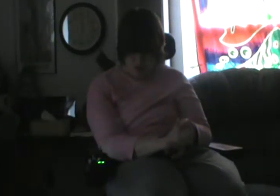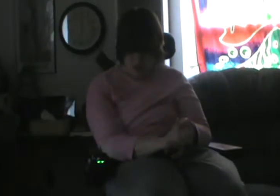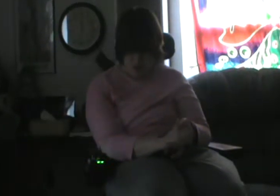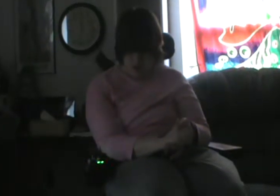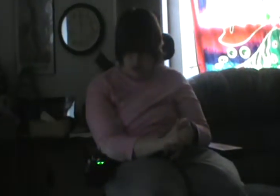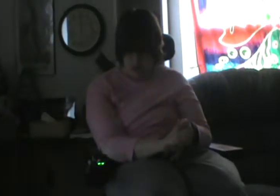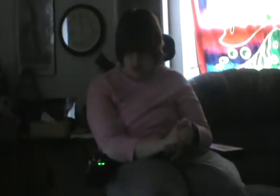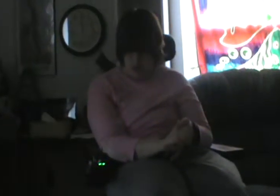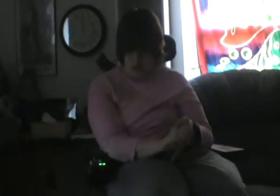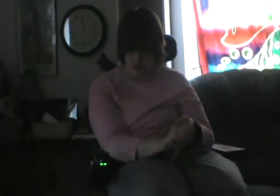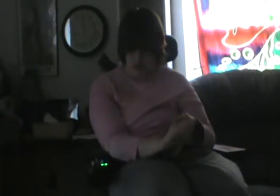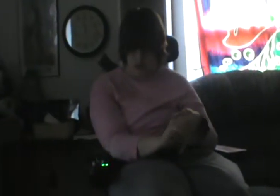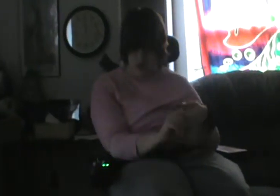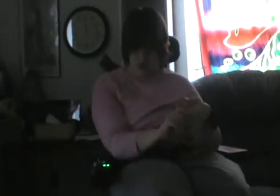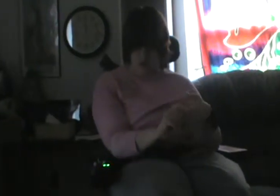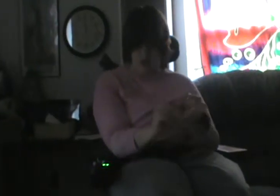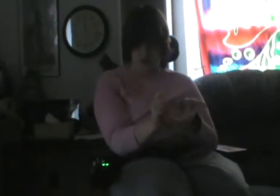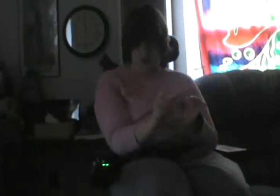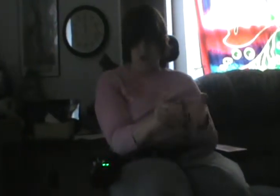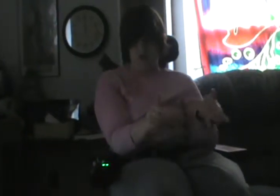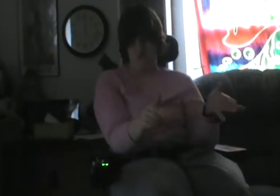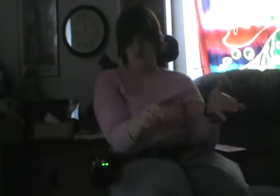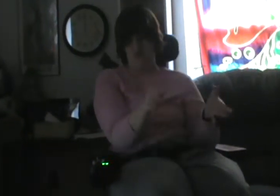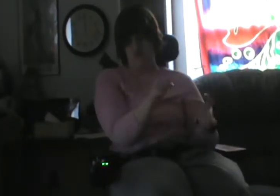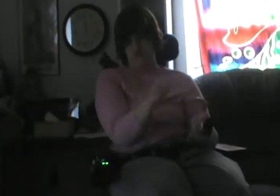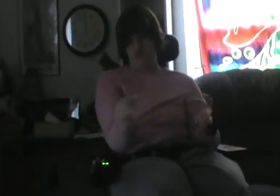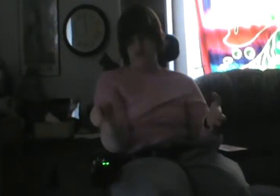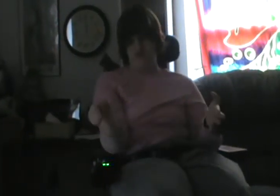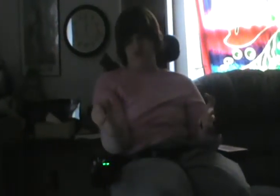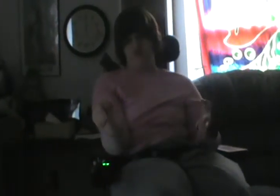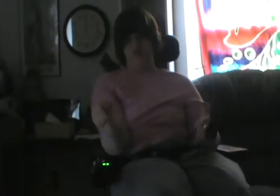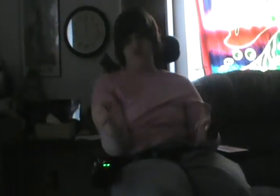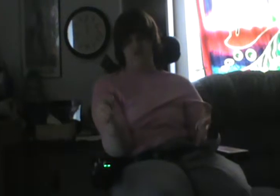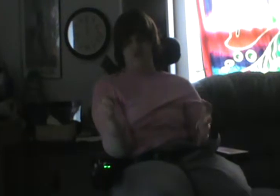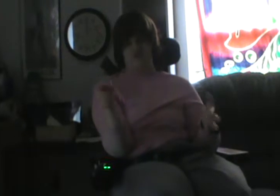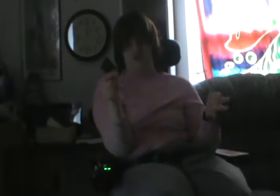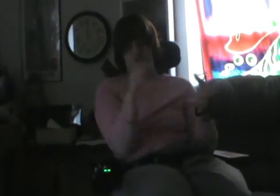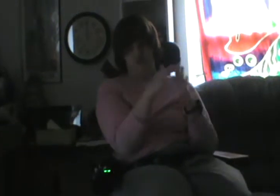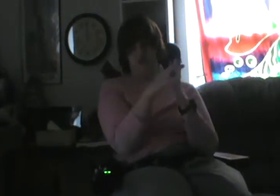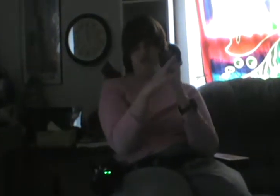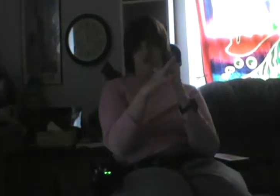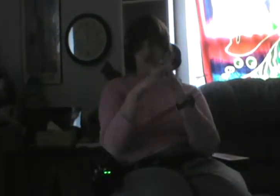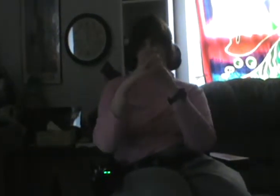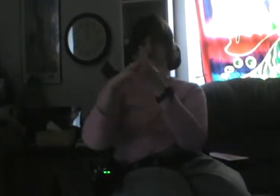Now we live on the edge of the city,